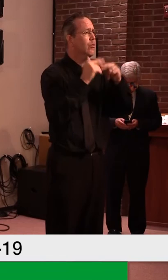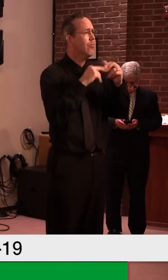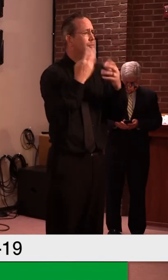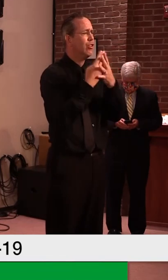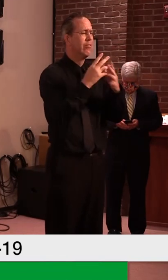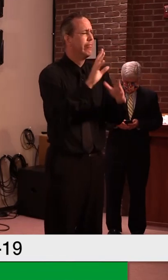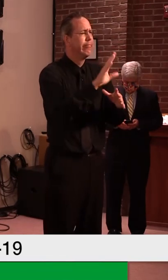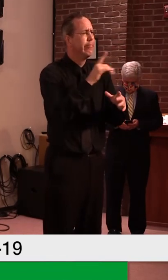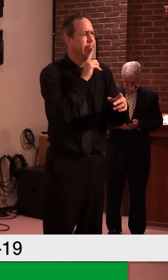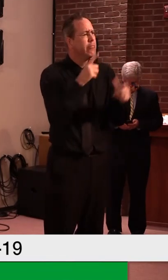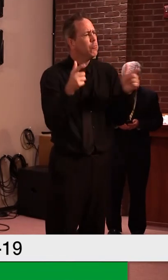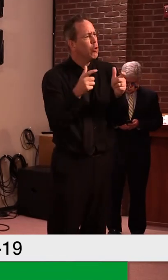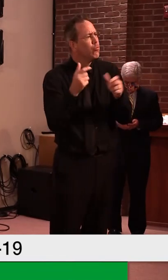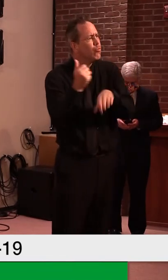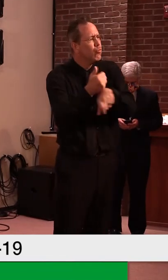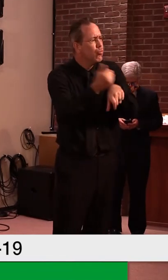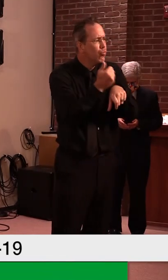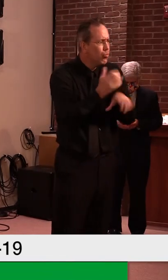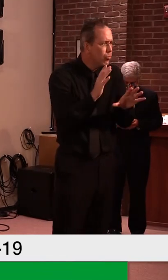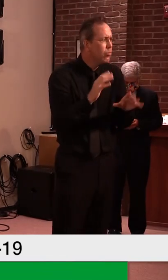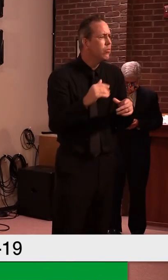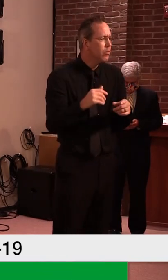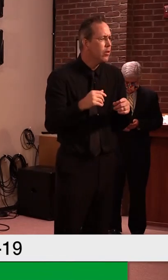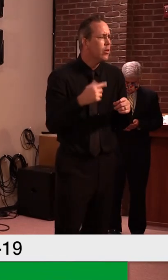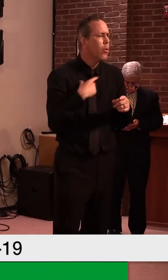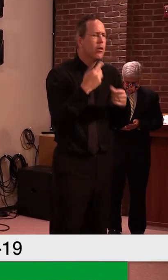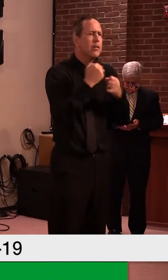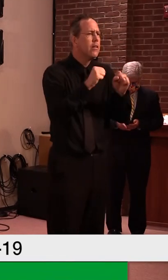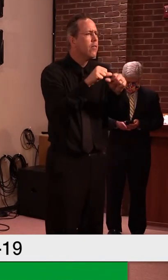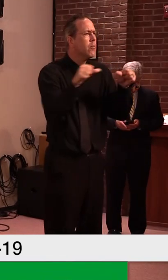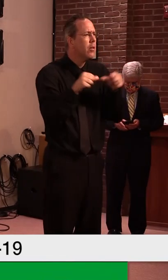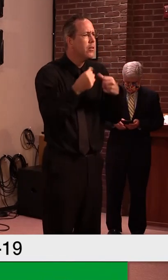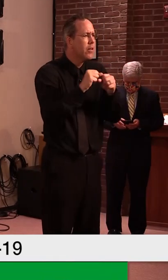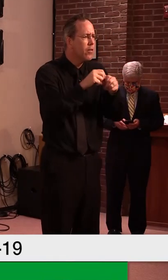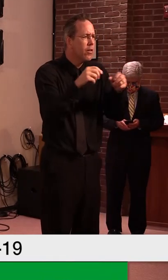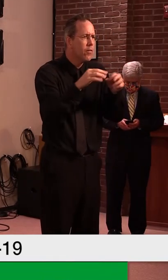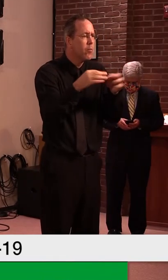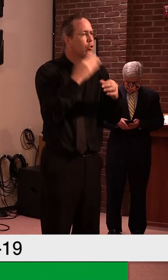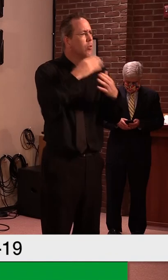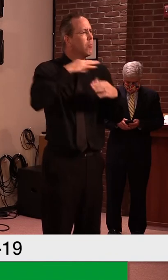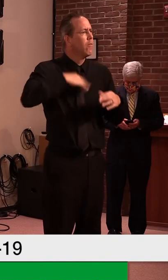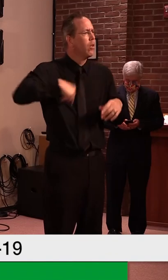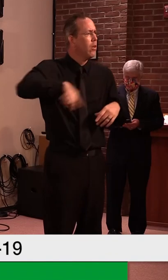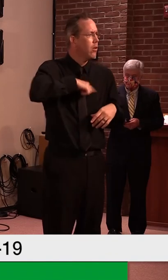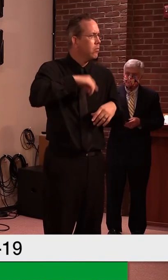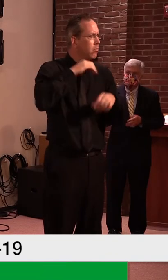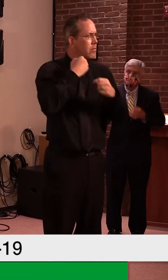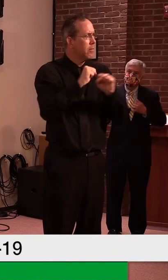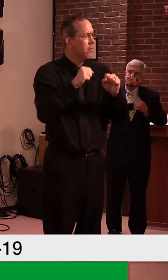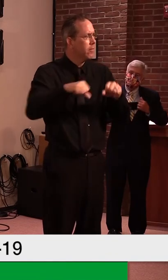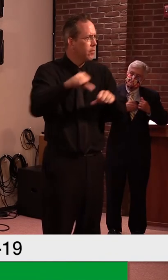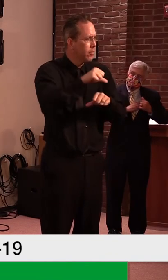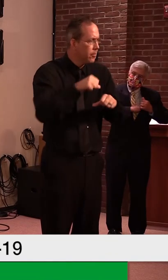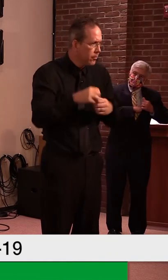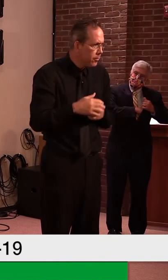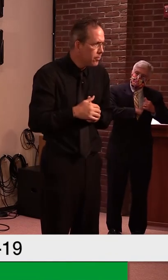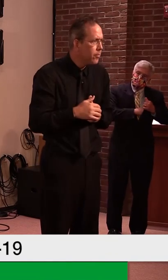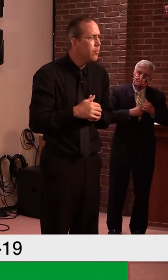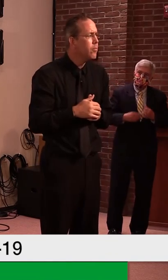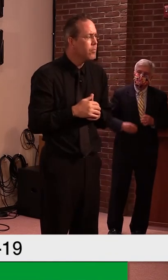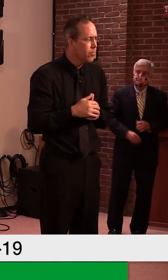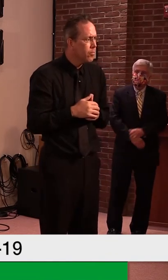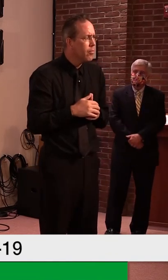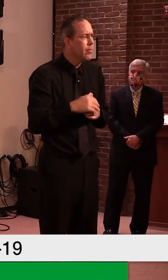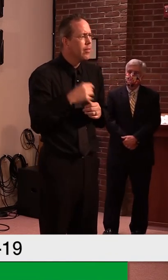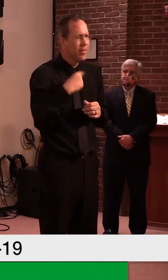um, would, uh, would be beneficial for all involved. So I think we have to have the conversation concurrently, even if we